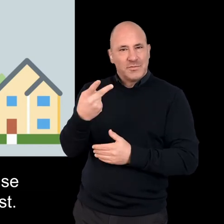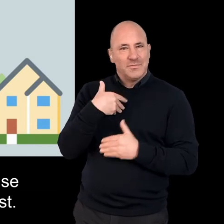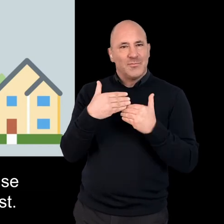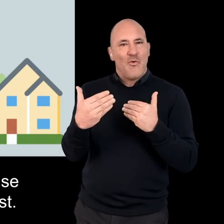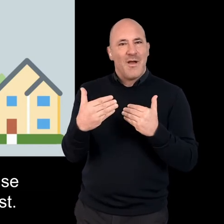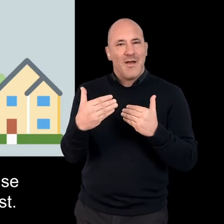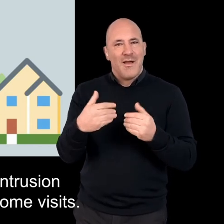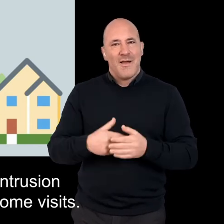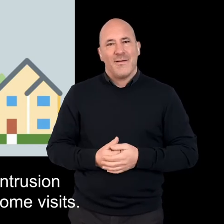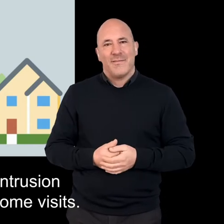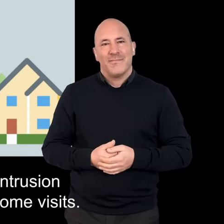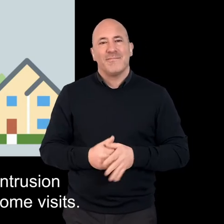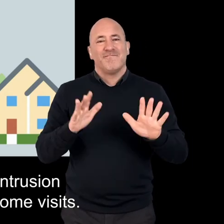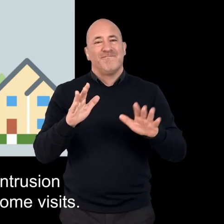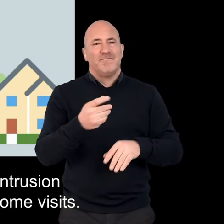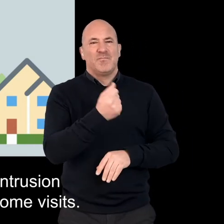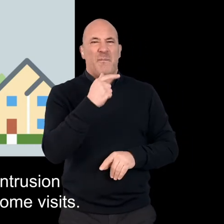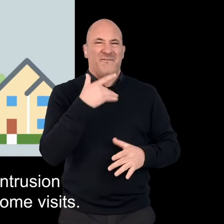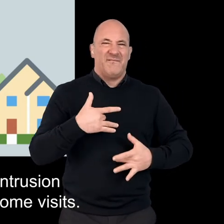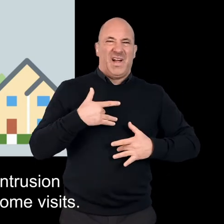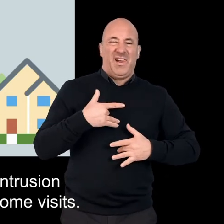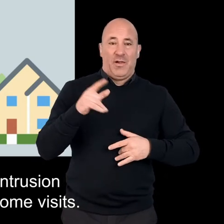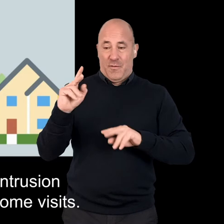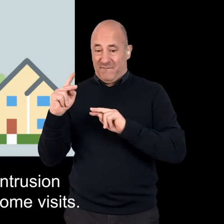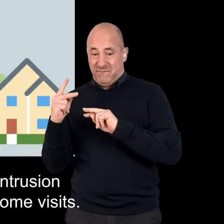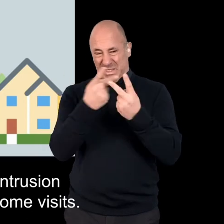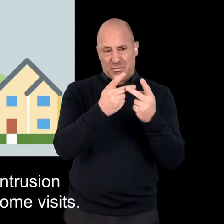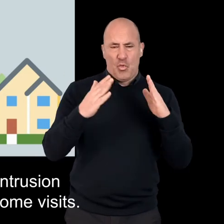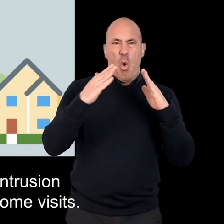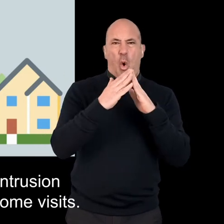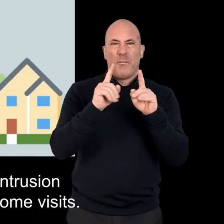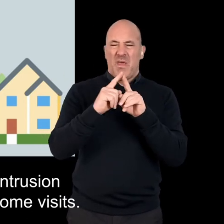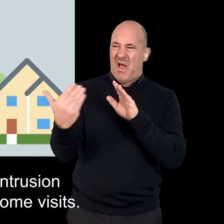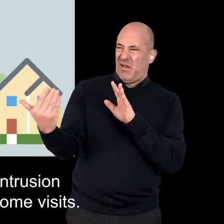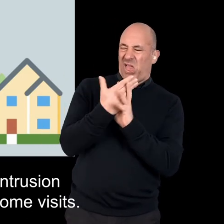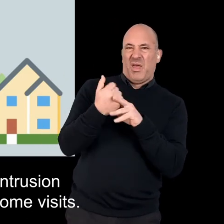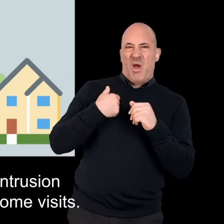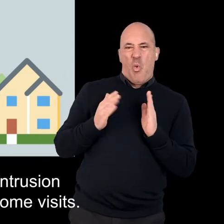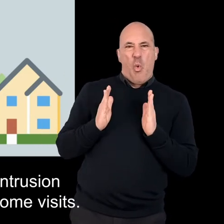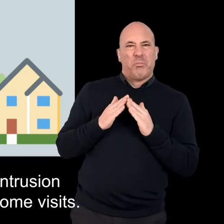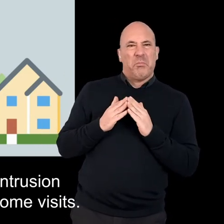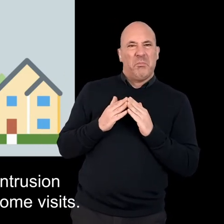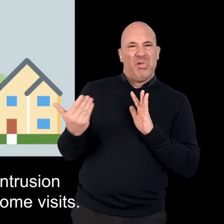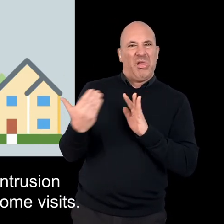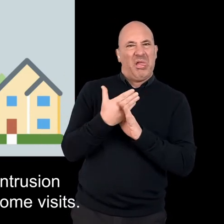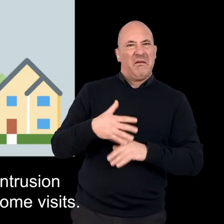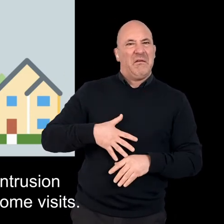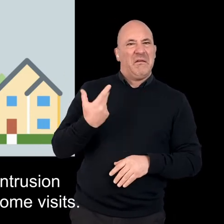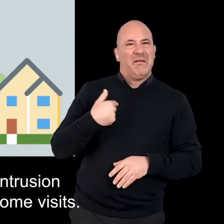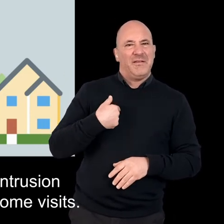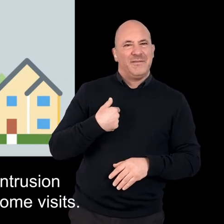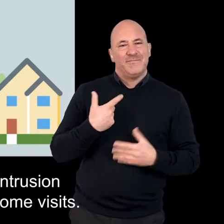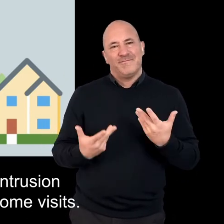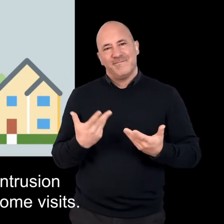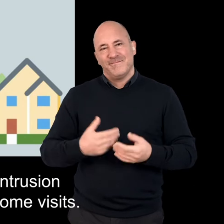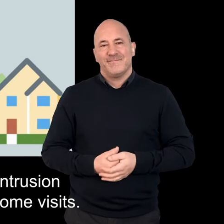and building trust. However, there may be a sense of intrusion that might be caused from in person home